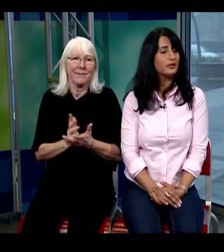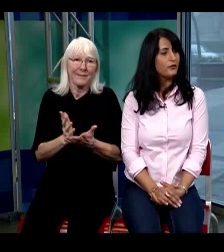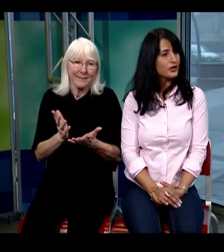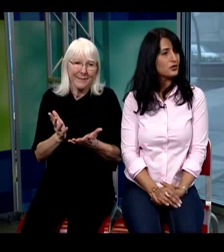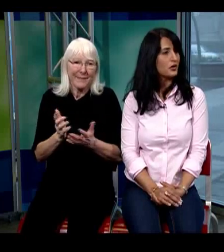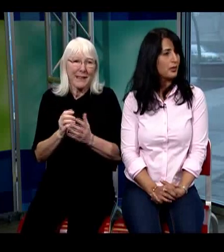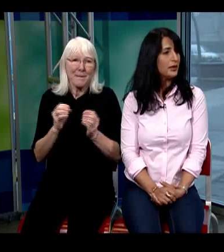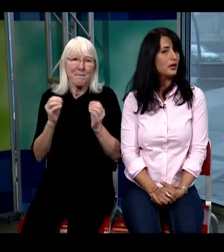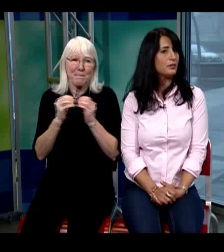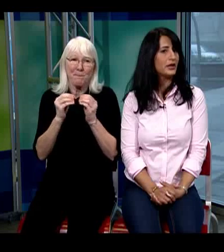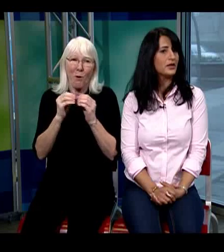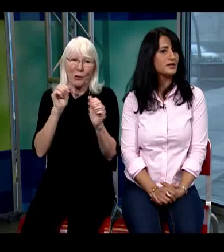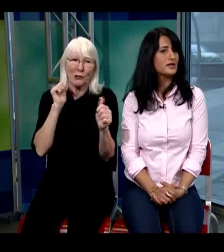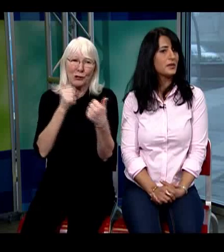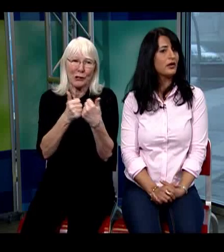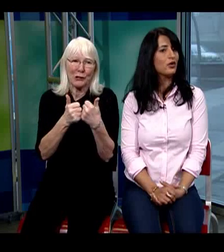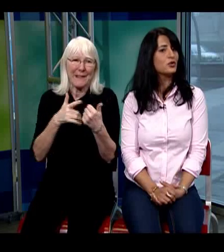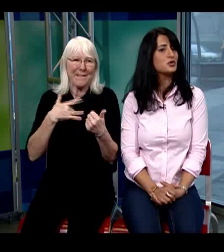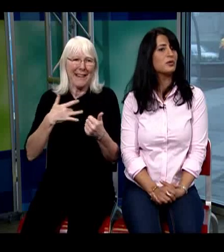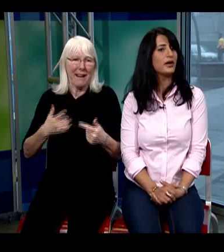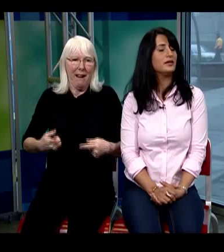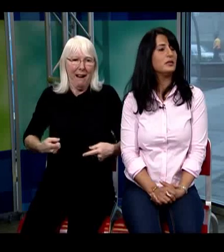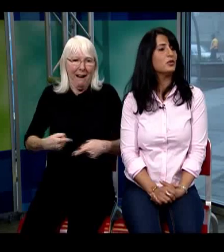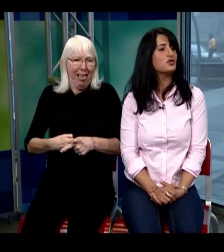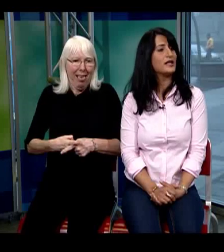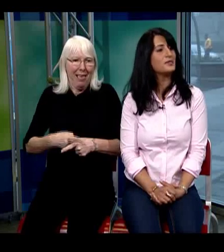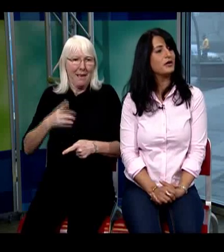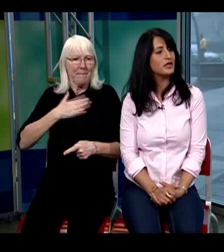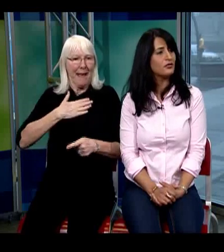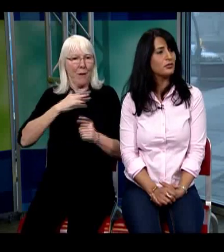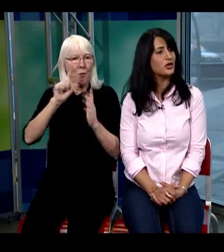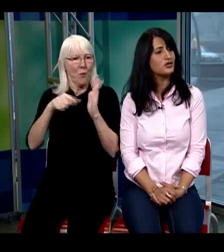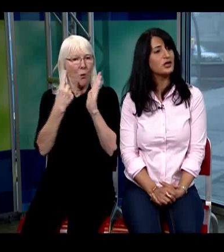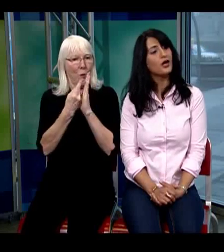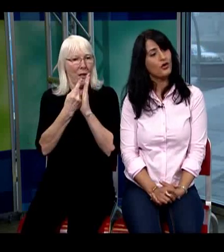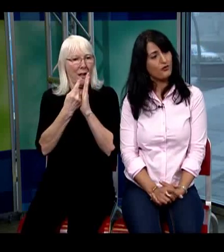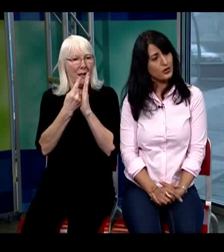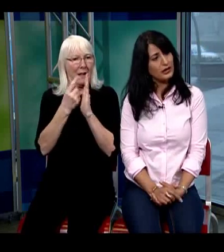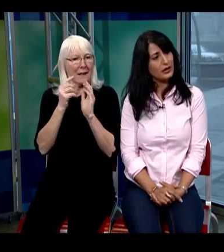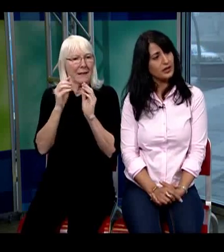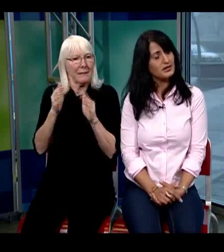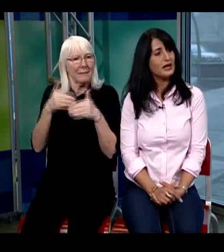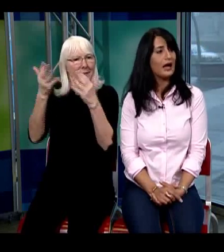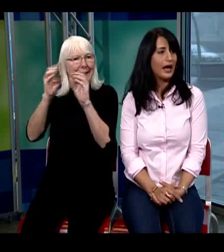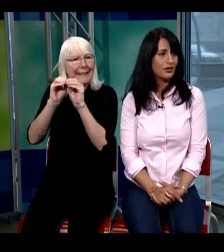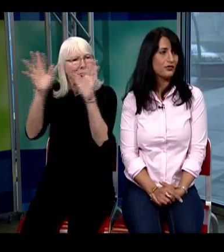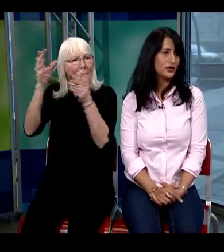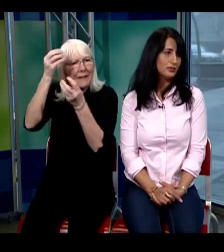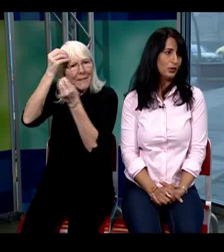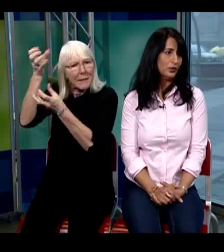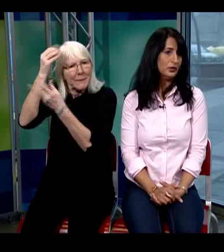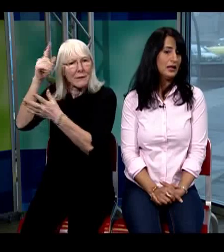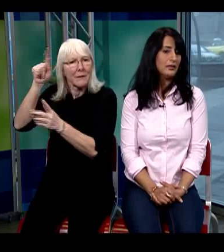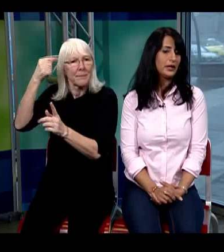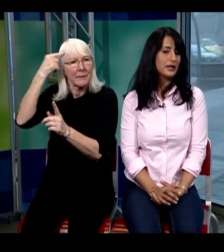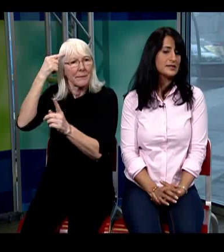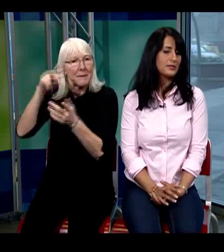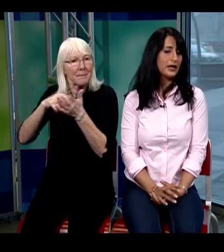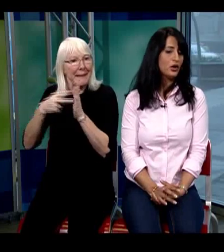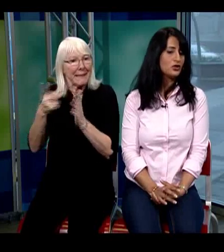conflictual on my part because it is my role to provide the most transparent information for the client and for the employer because by not